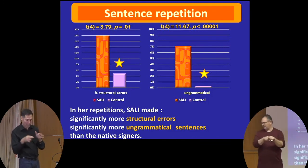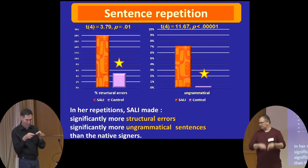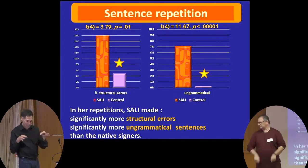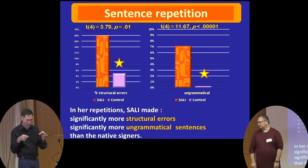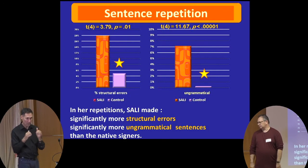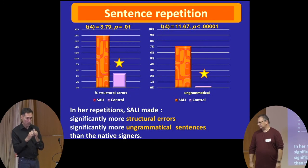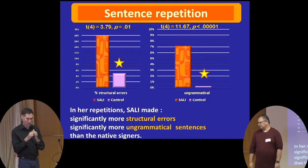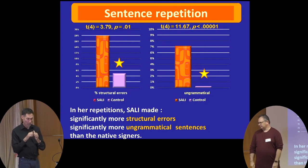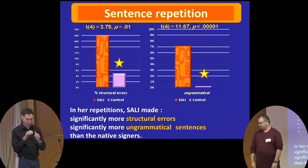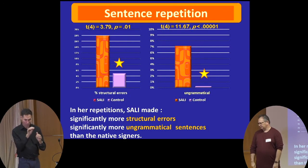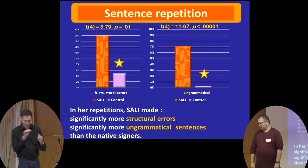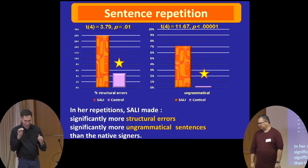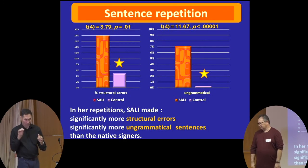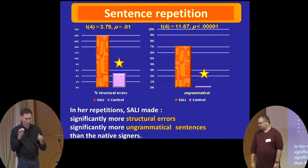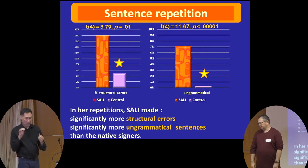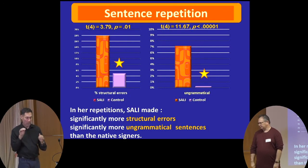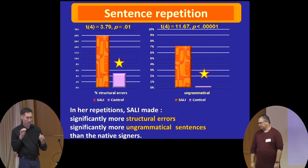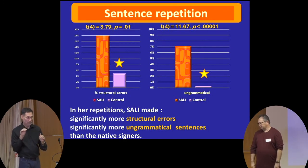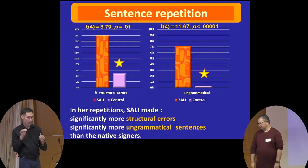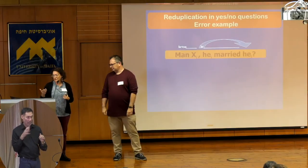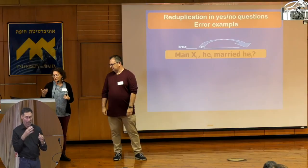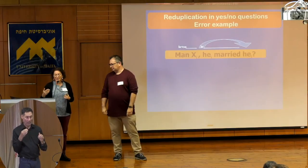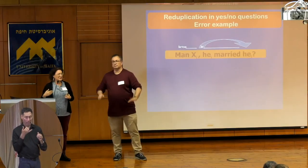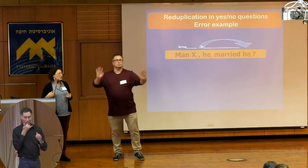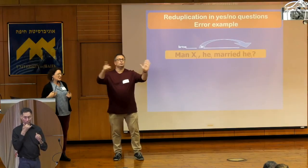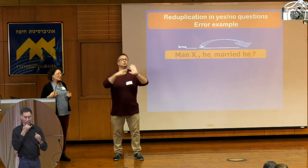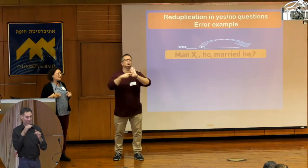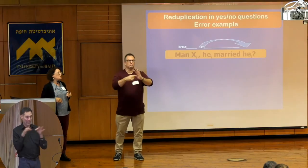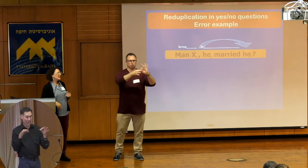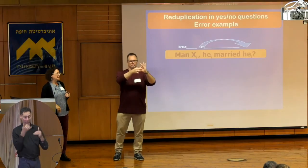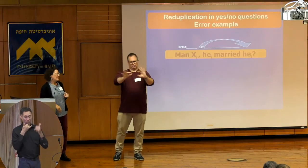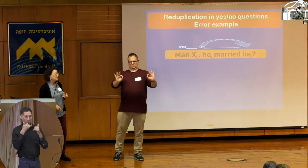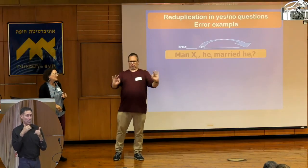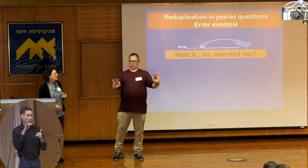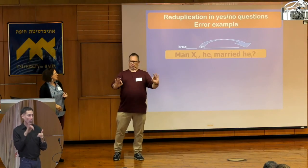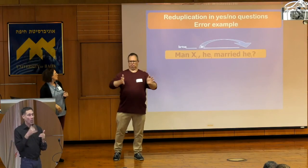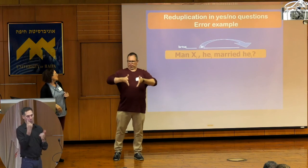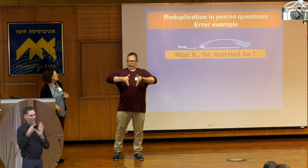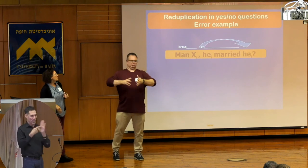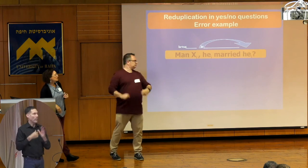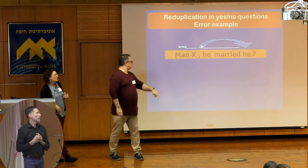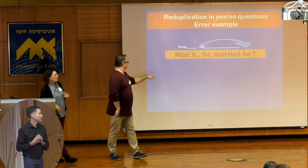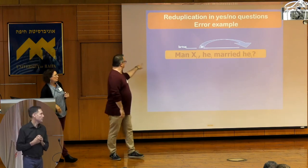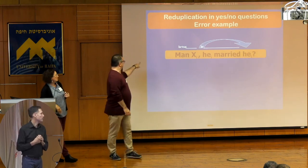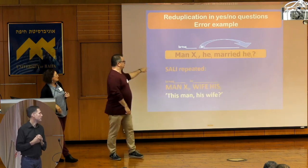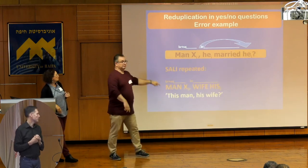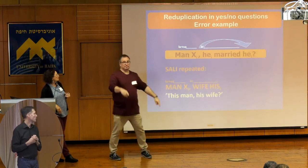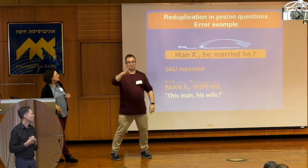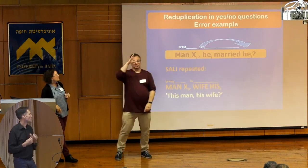movement, and she makes structural errors, so syntactic errors. So just to give you one example, when she was asked to repeat the